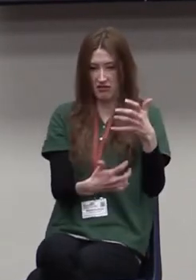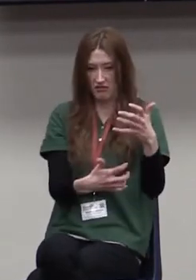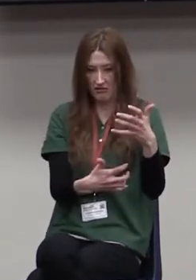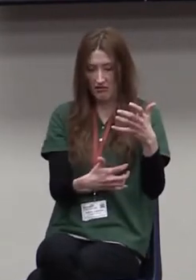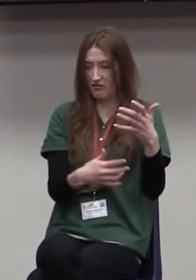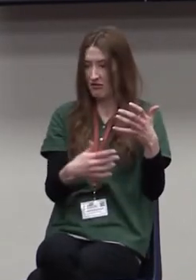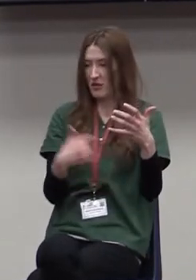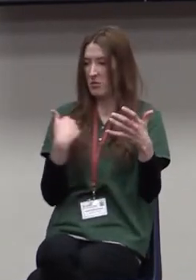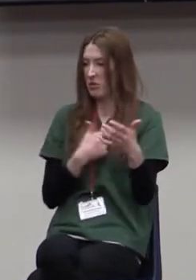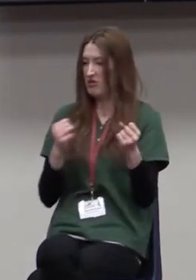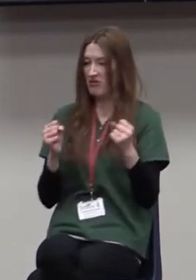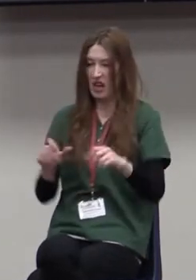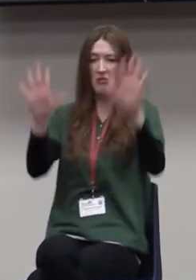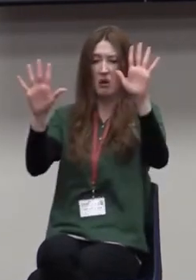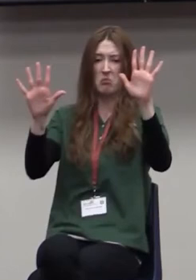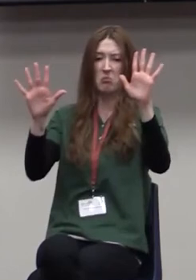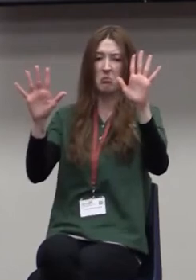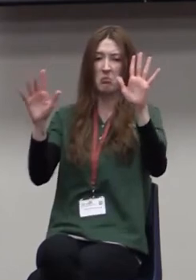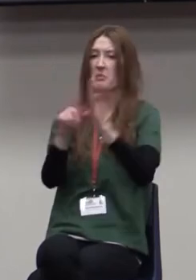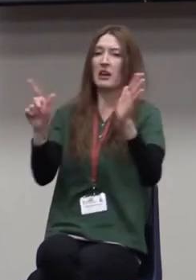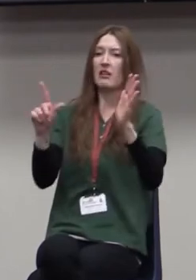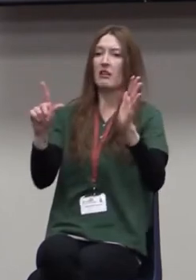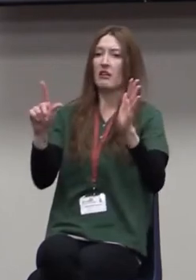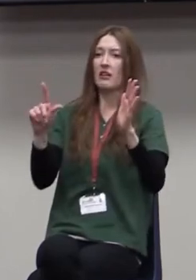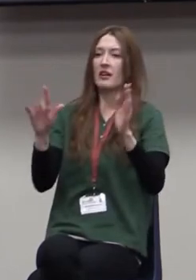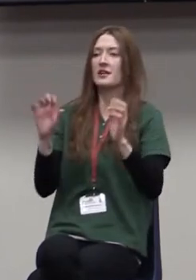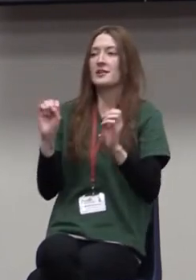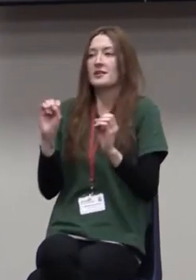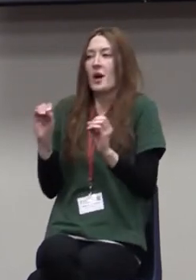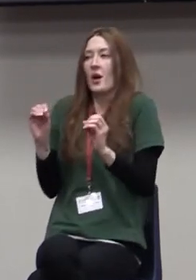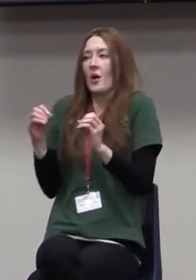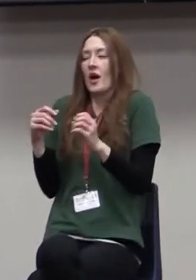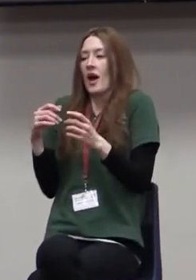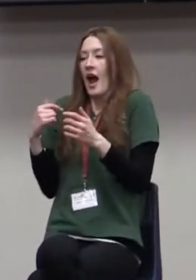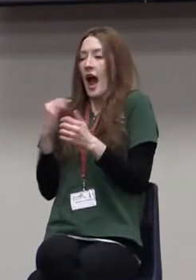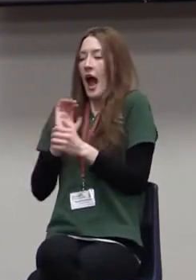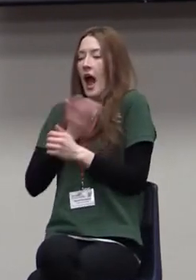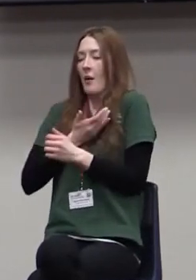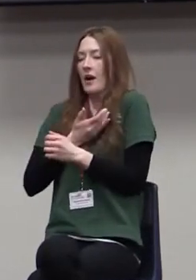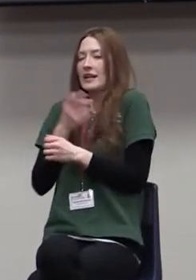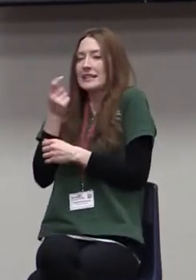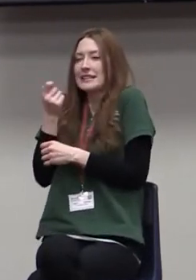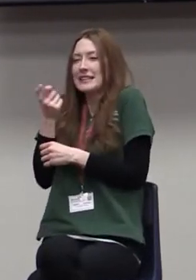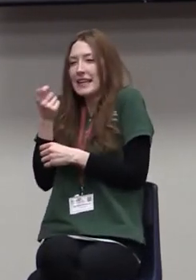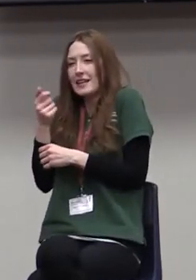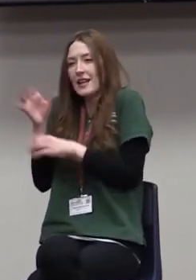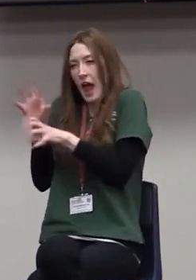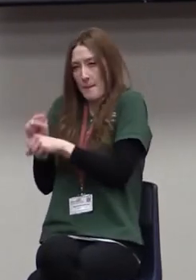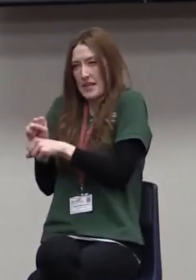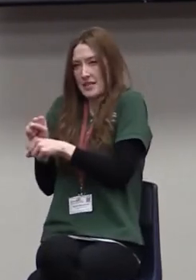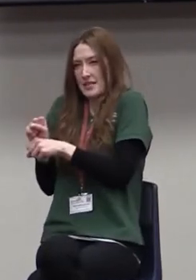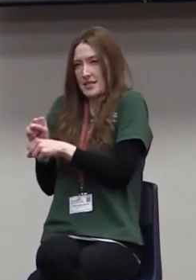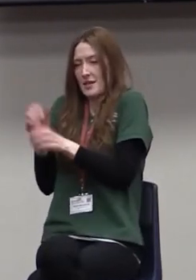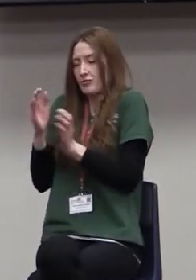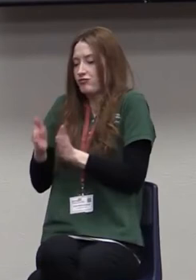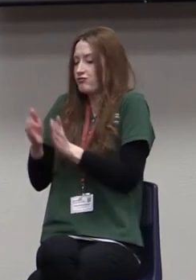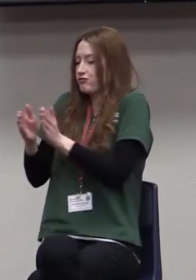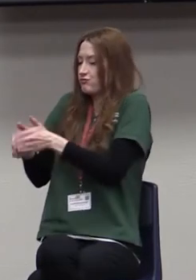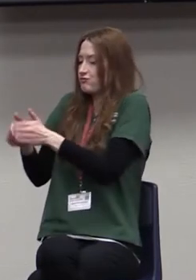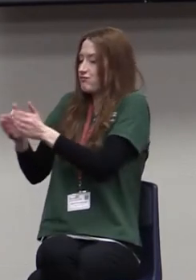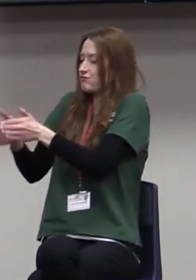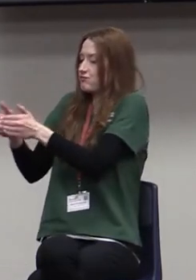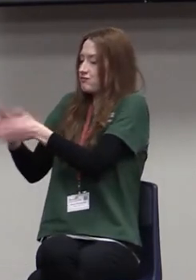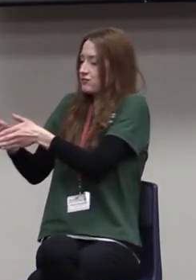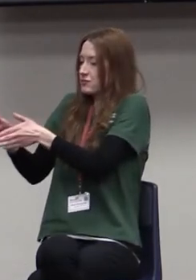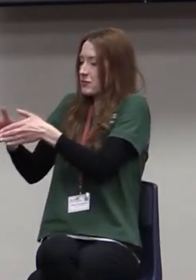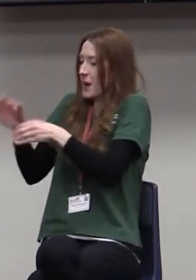And his point is, is we need to put the little pieces in place, the little habits. And if we'll put those building blocks in place, that ultimately what